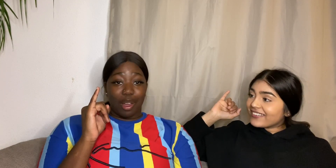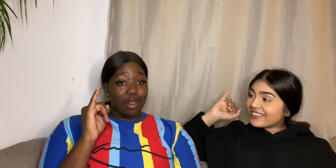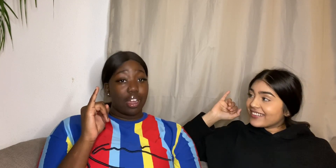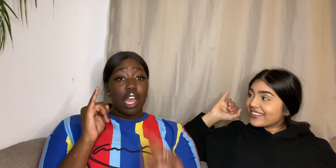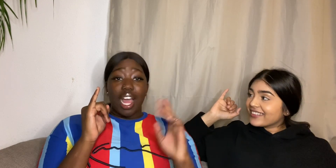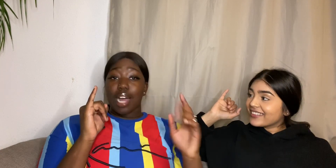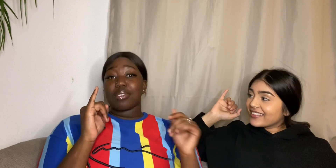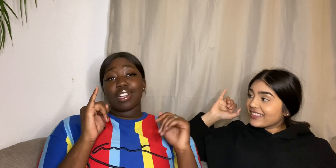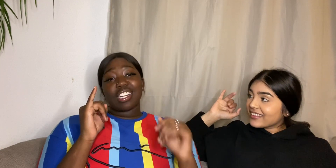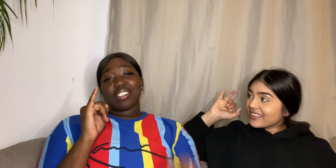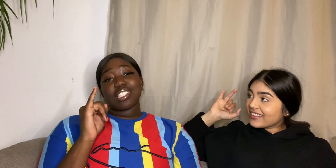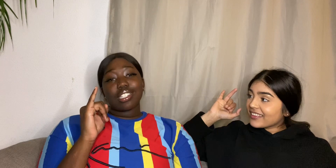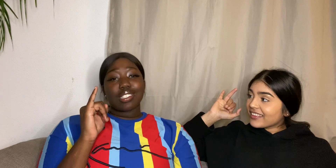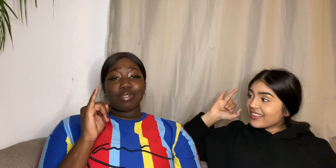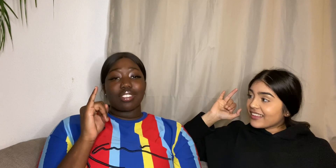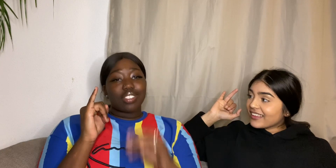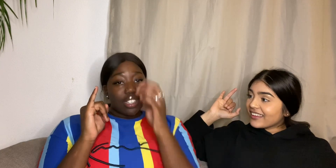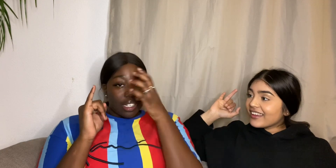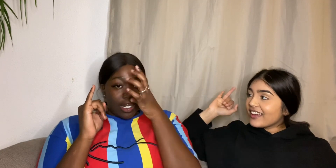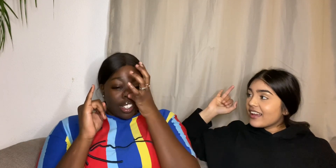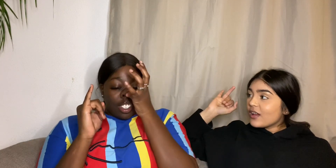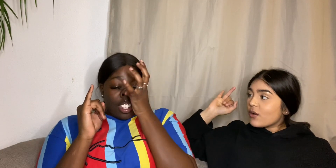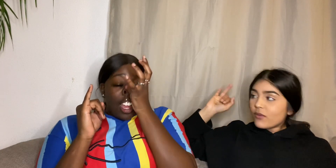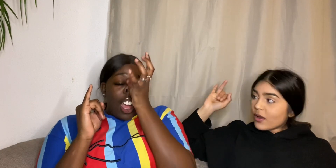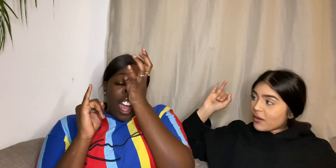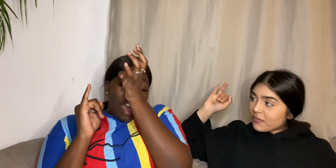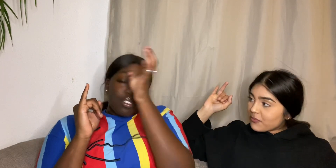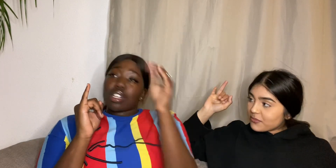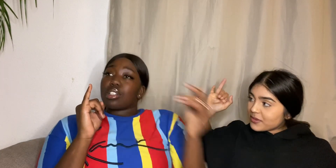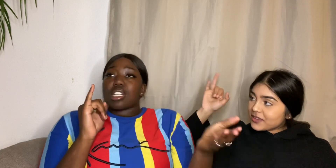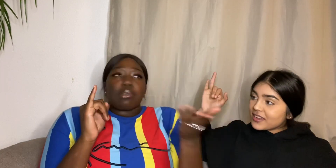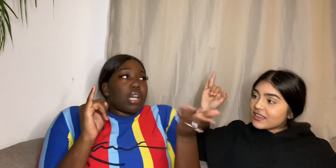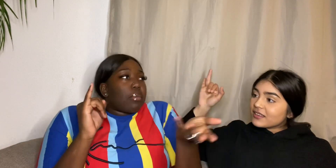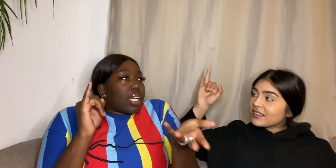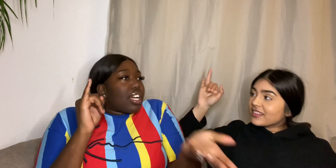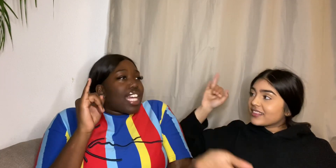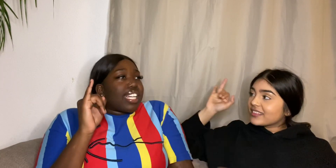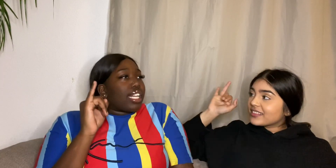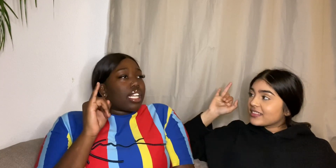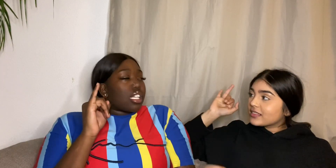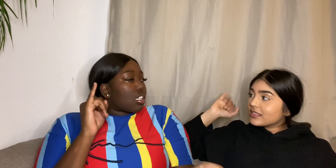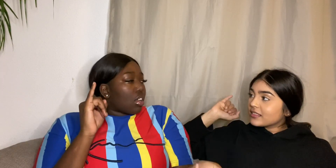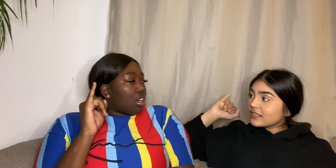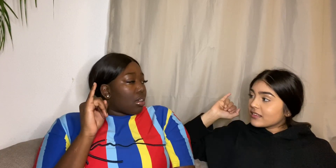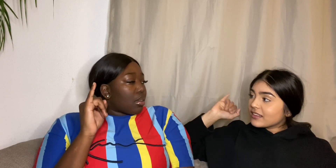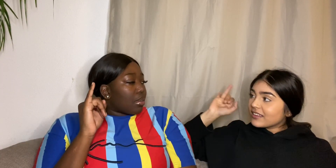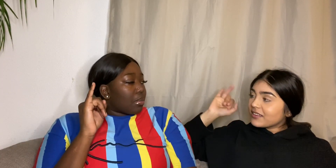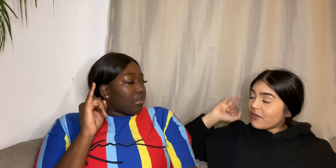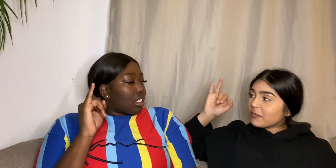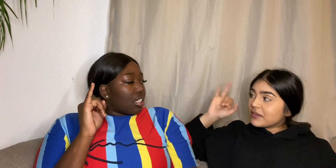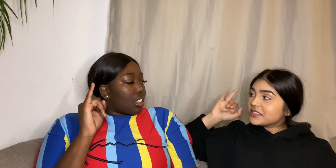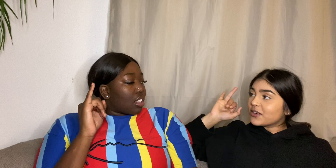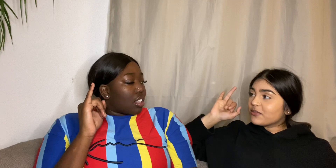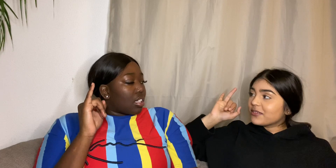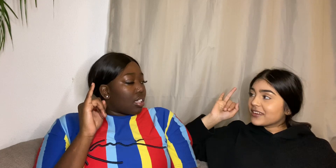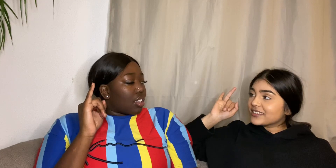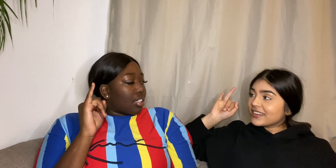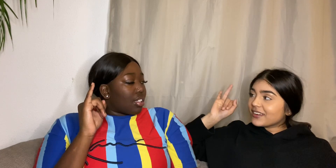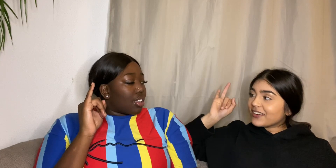No because I didn't kiss the girl You said Picture of you kissing a girl